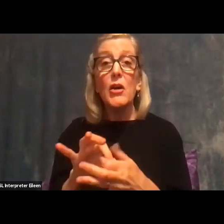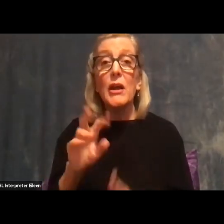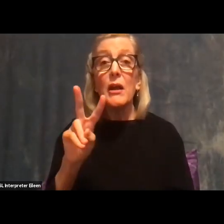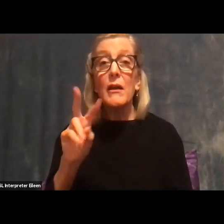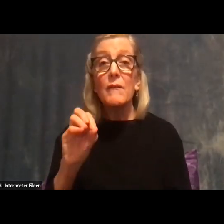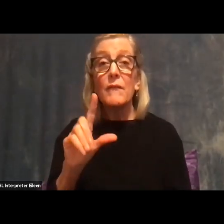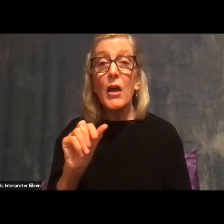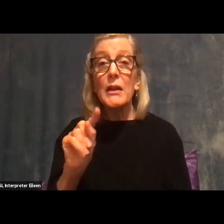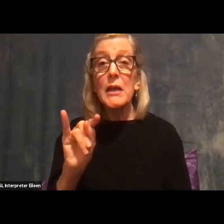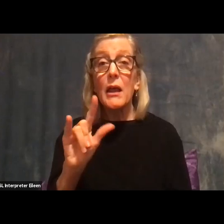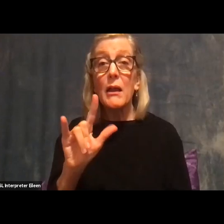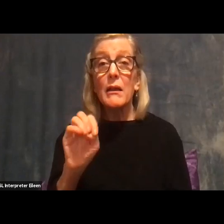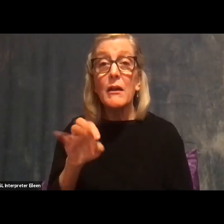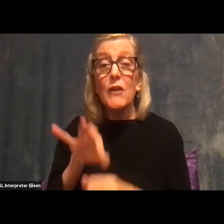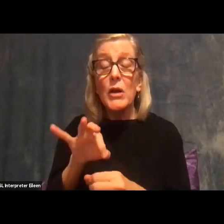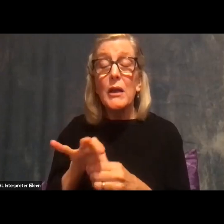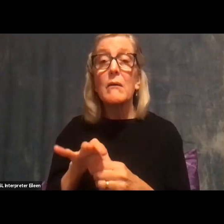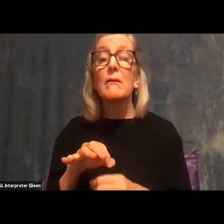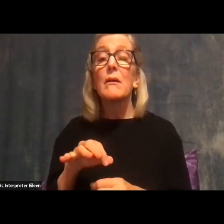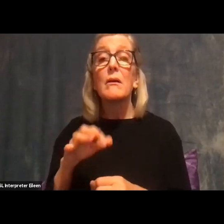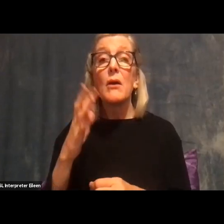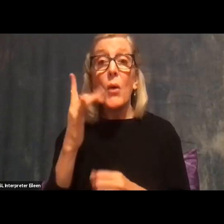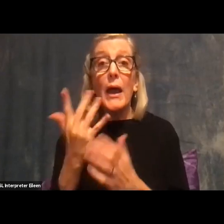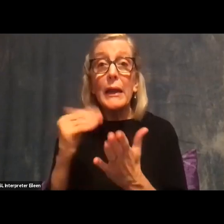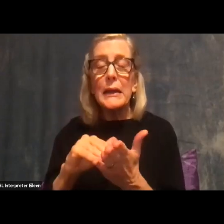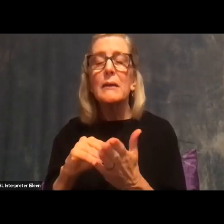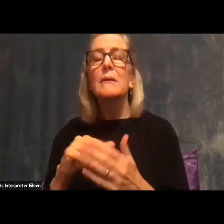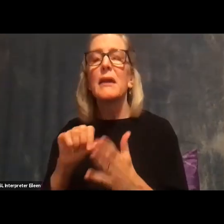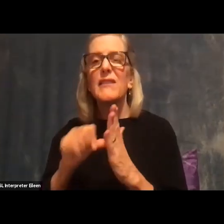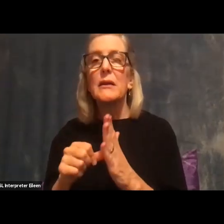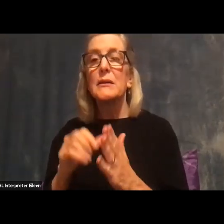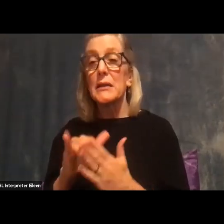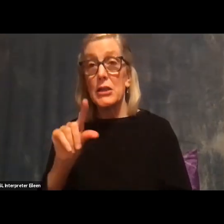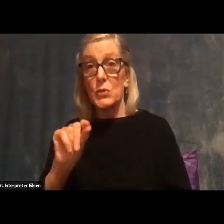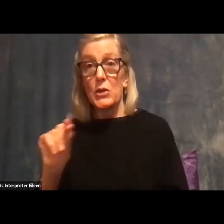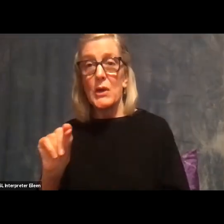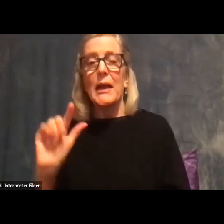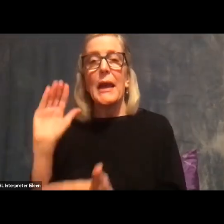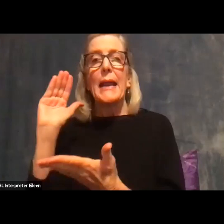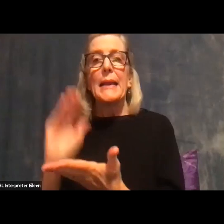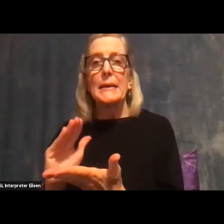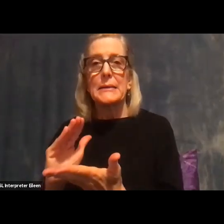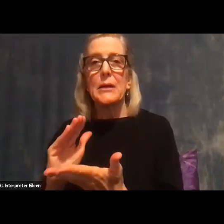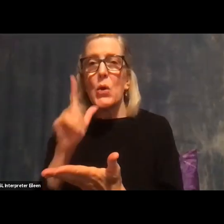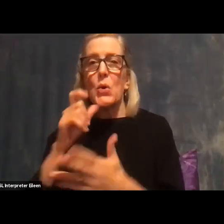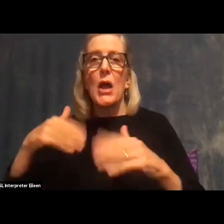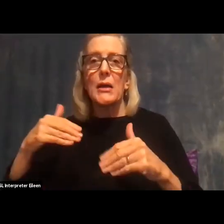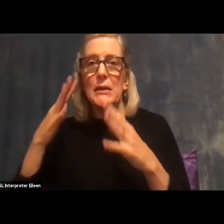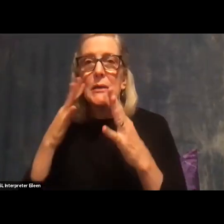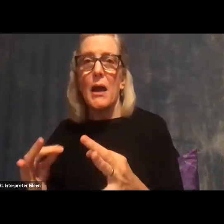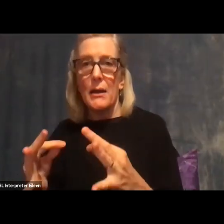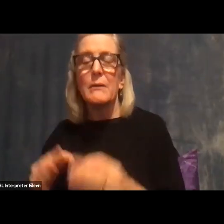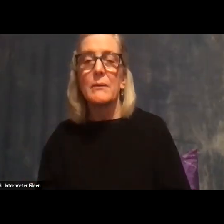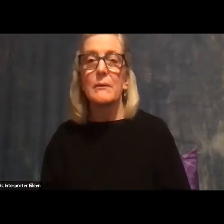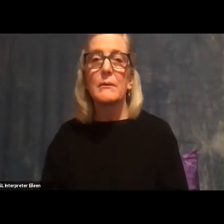There's fewer undecided voters than in 2020 than in 2016. Um, but Clinton, her lead in the polls throughout the